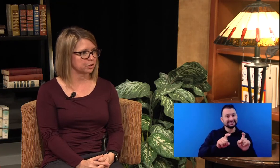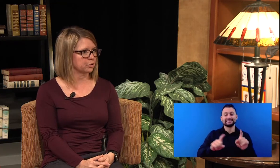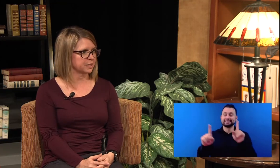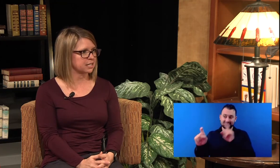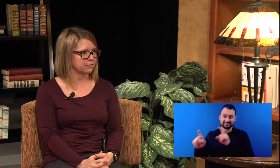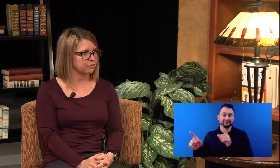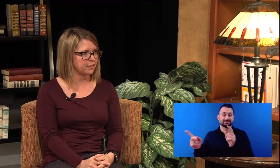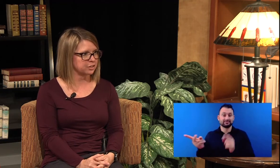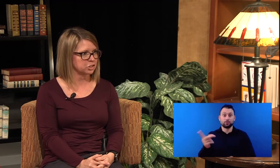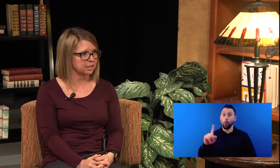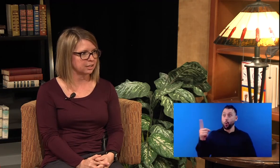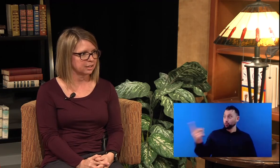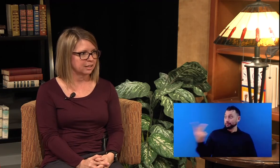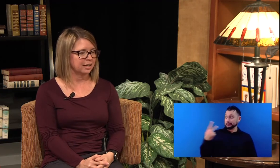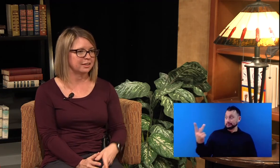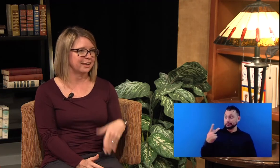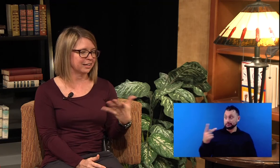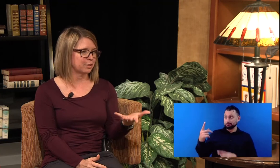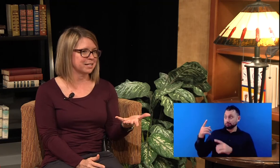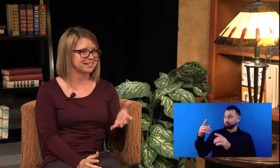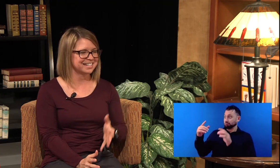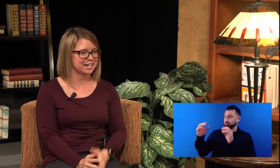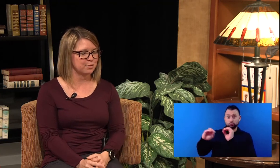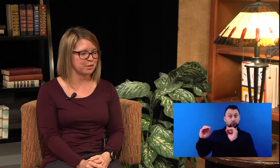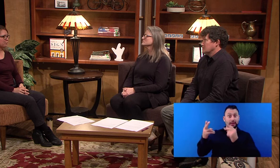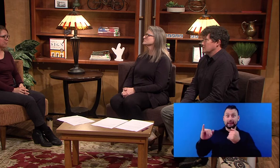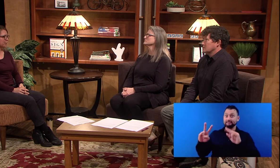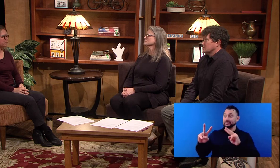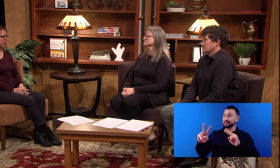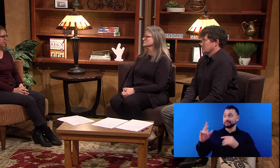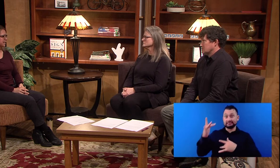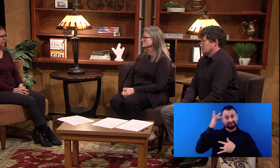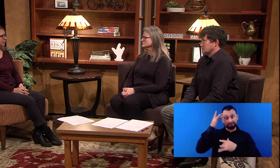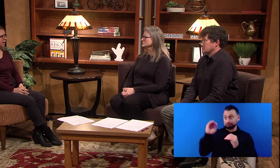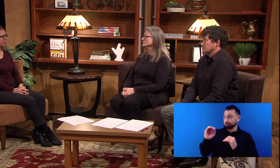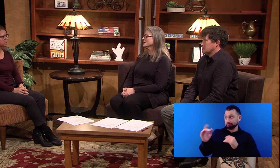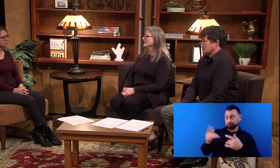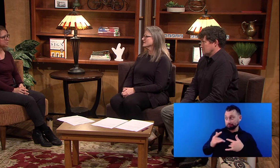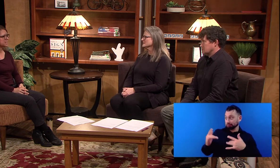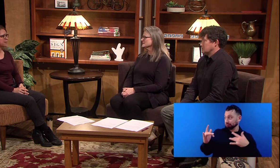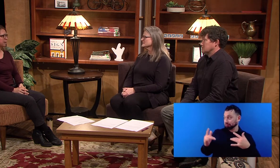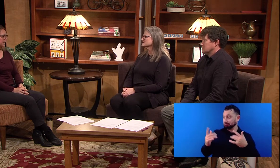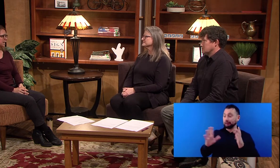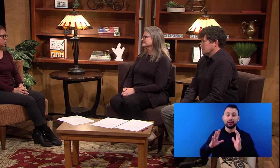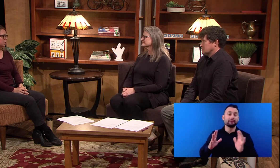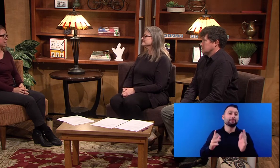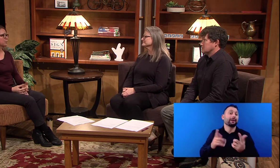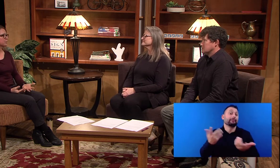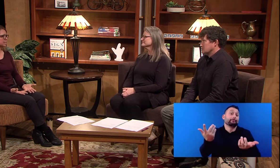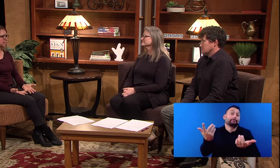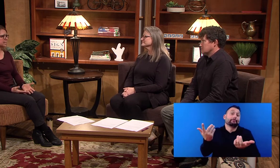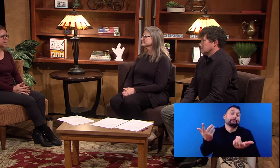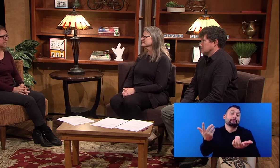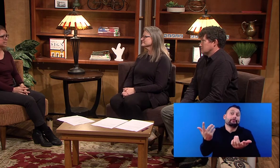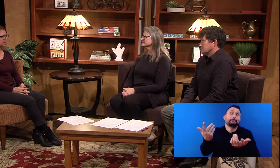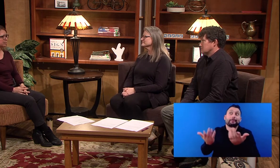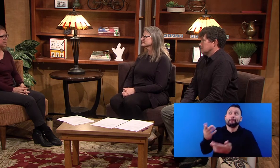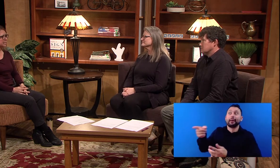their risk of infection. And then like we stated before, PrEP is another option, which is that medication that a person can take on a daily basis